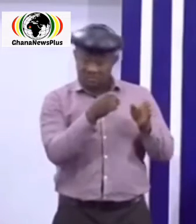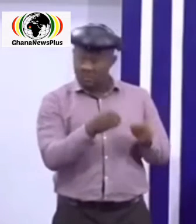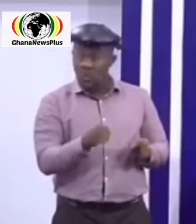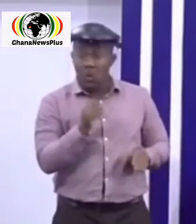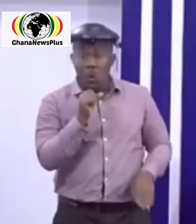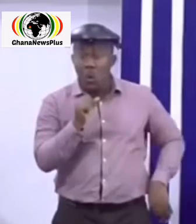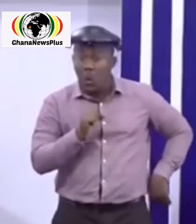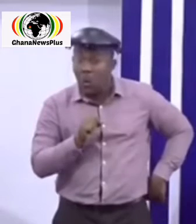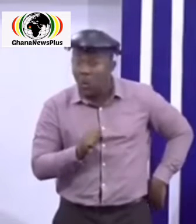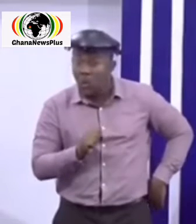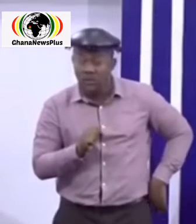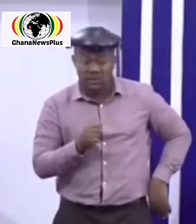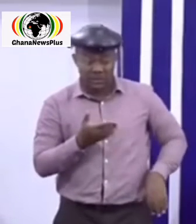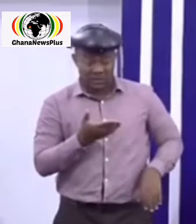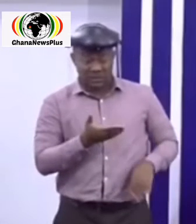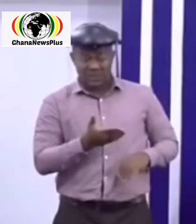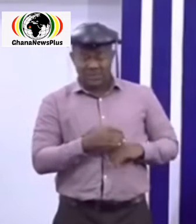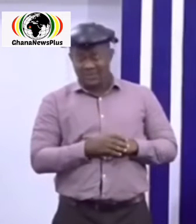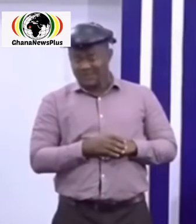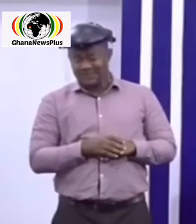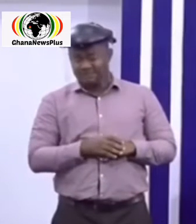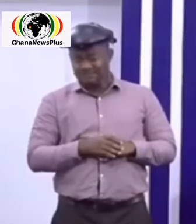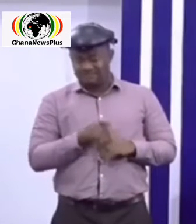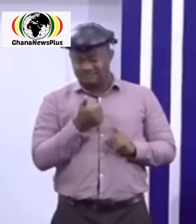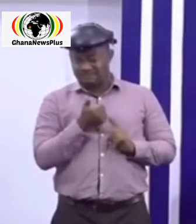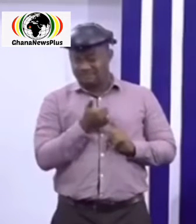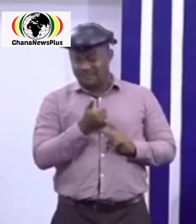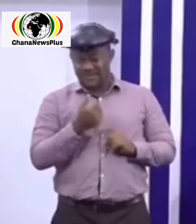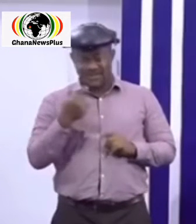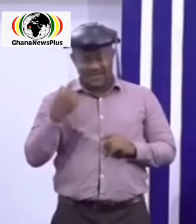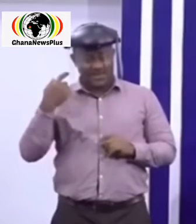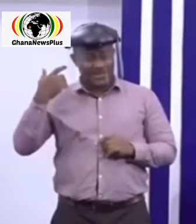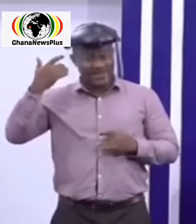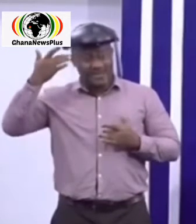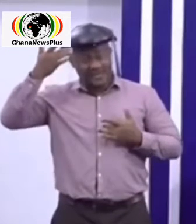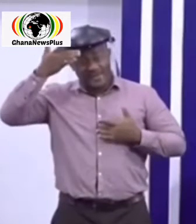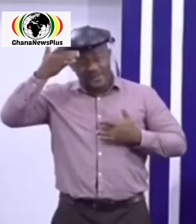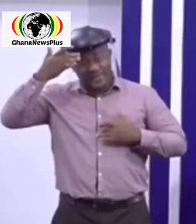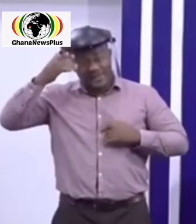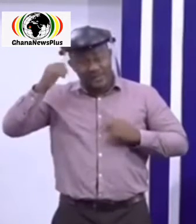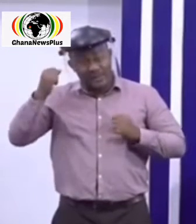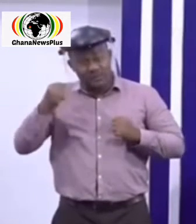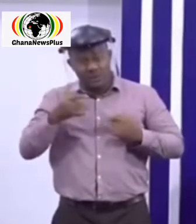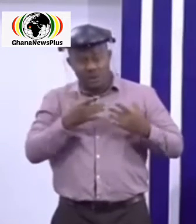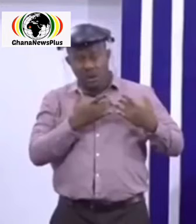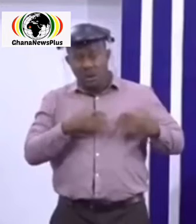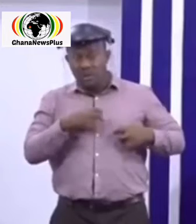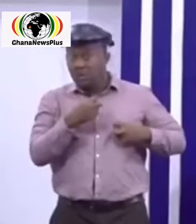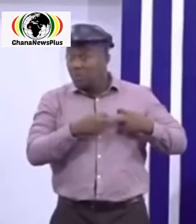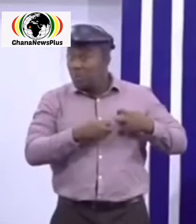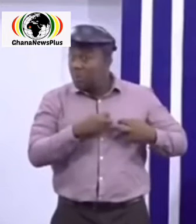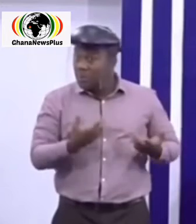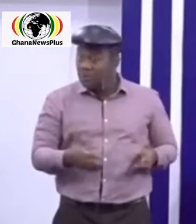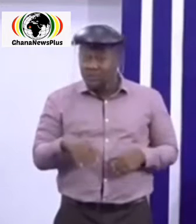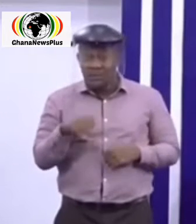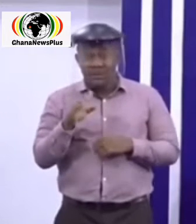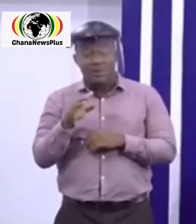any age with underlying medical conditions heart diseases diabetes